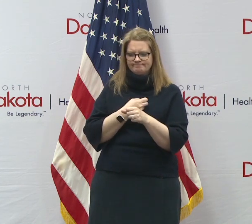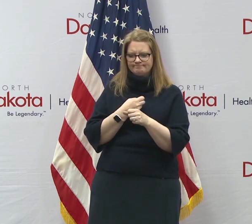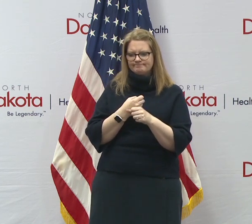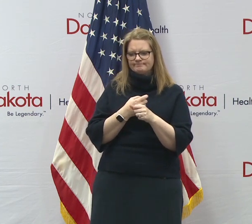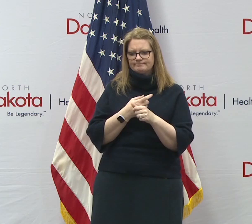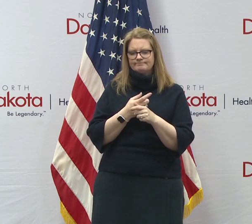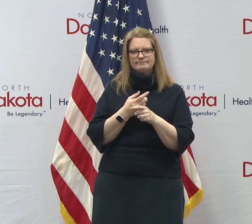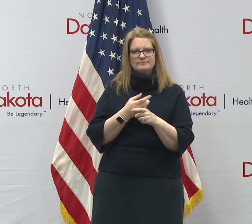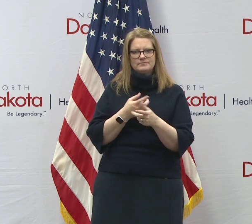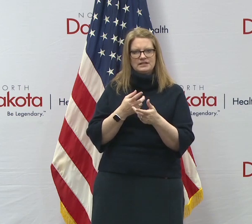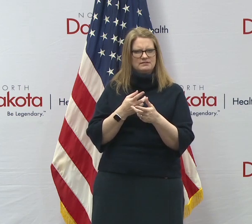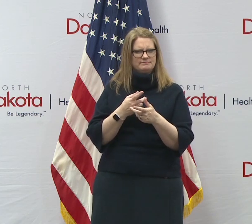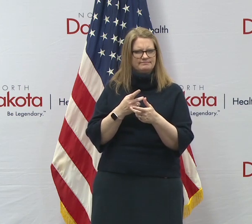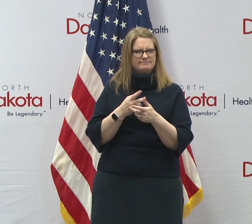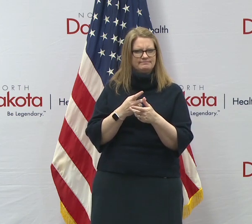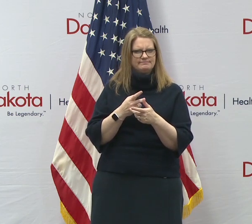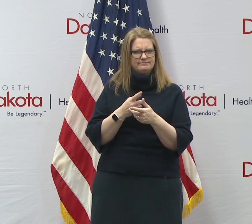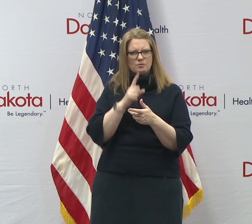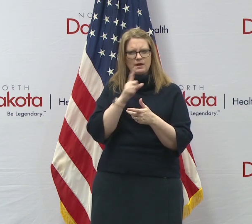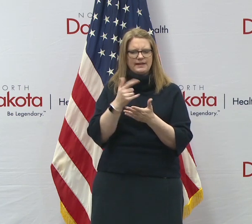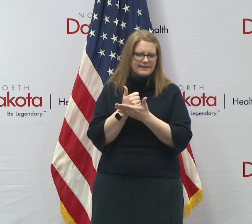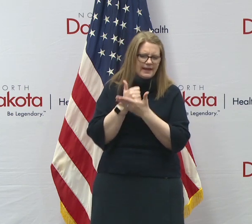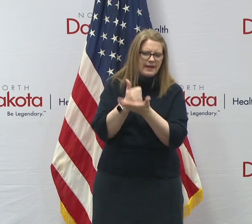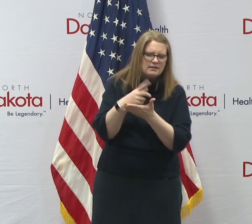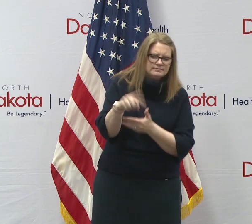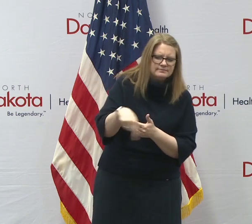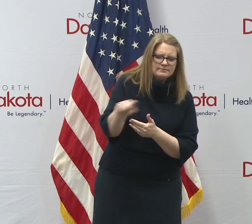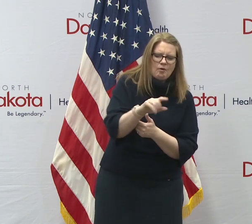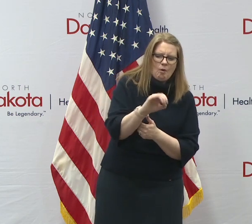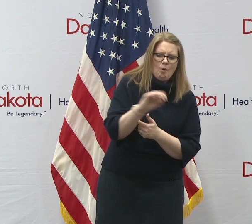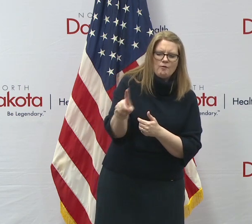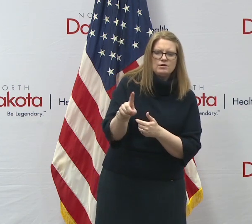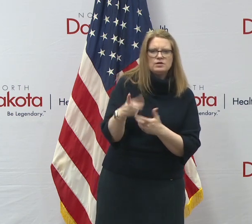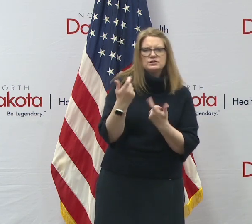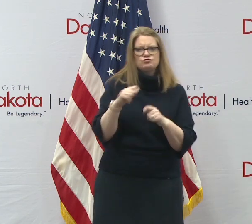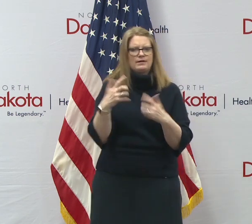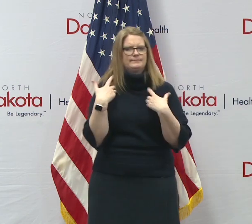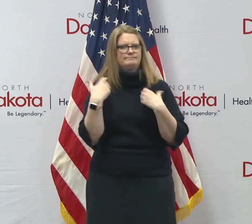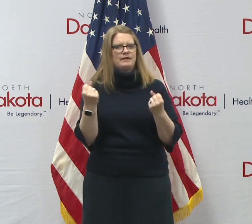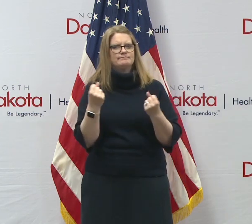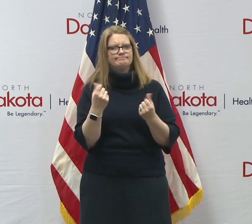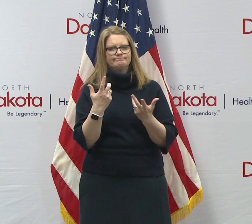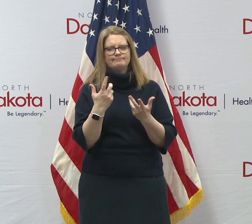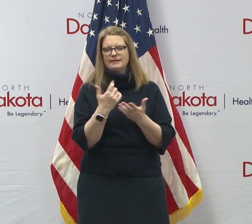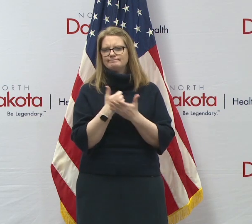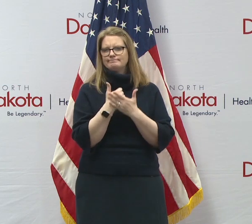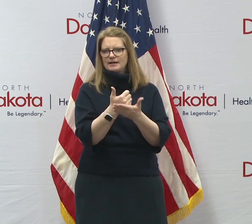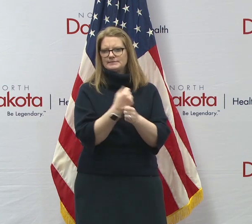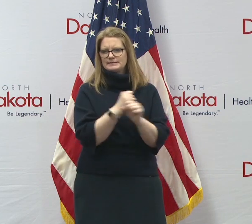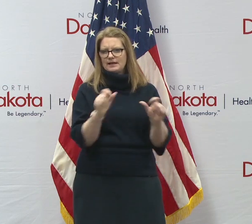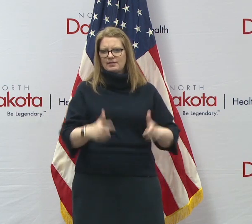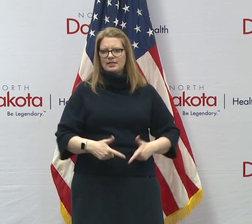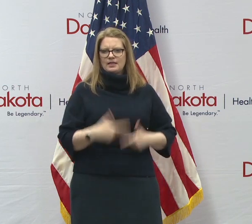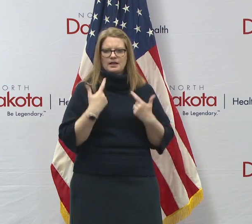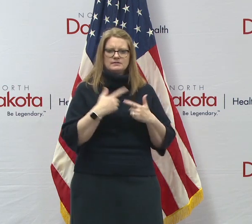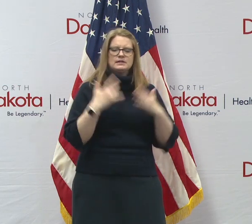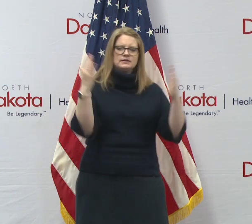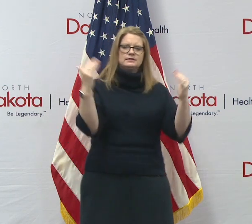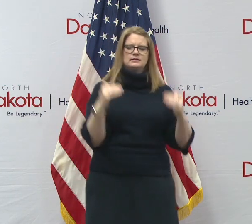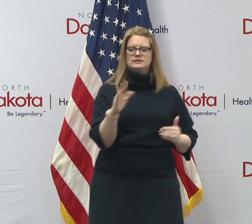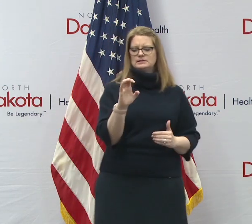death, the death related to opioid and other overdoses. next, uh, topic is census. Again,